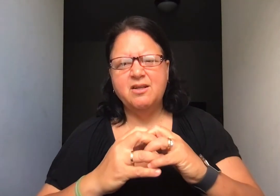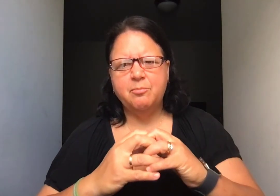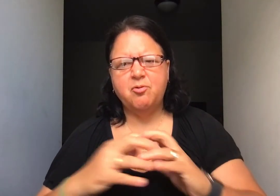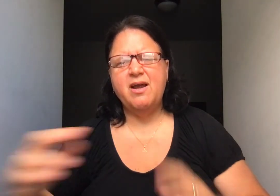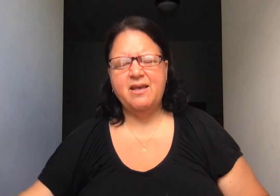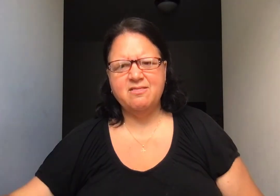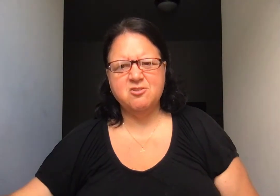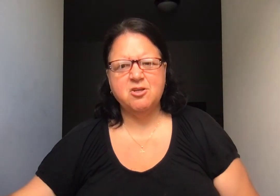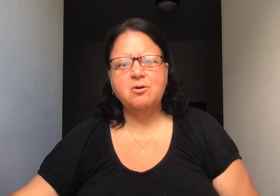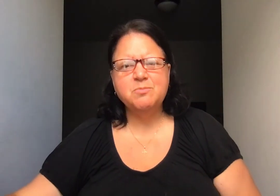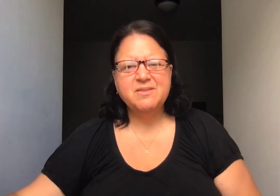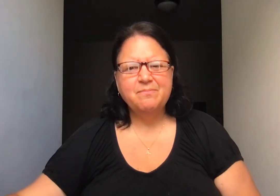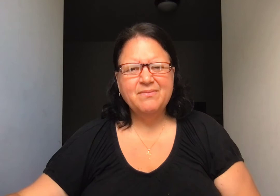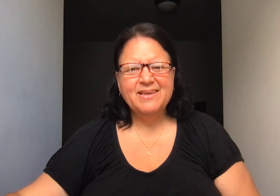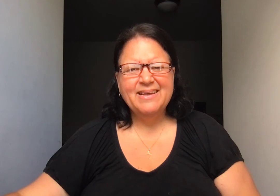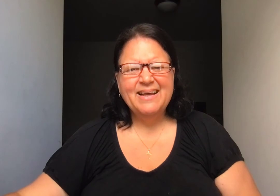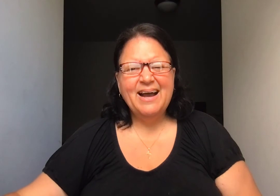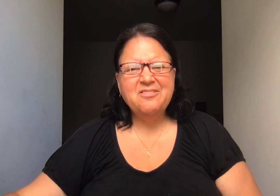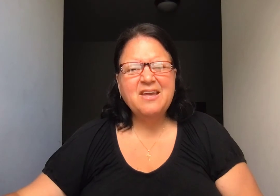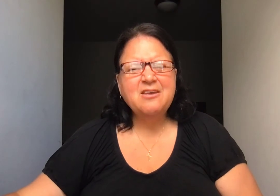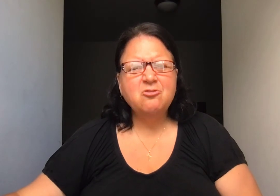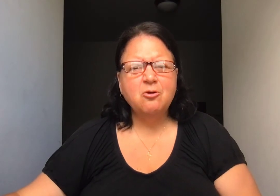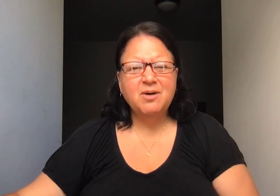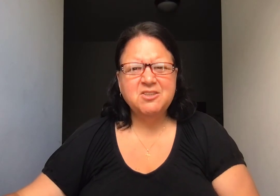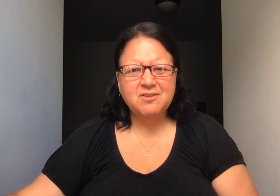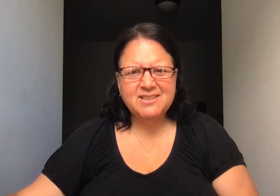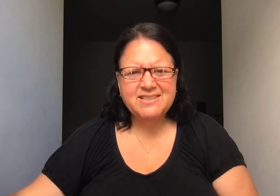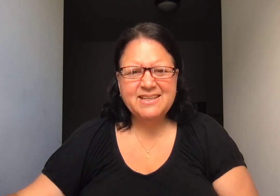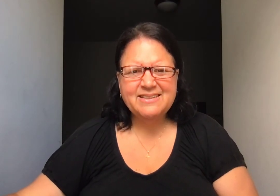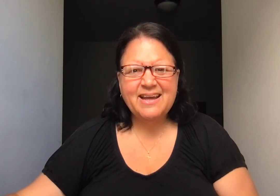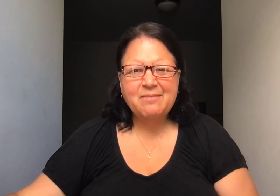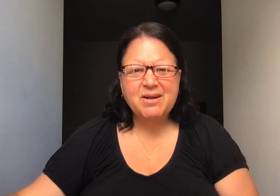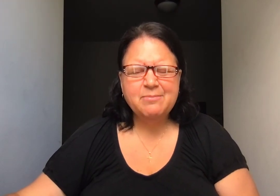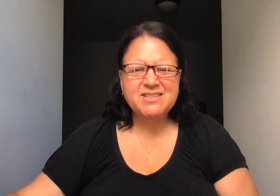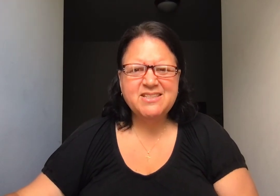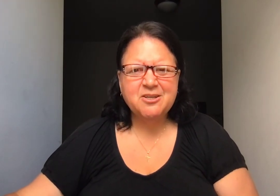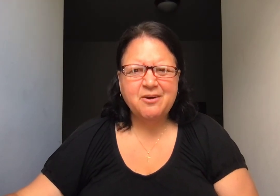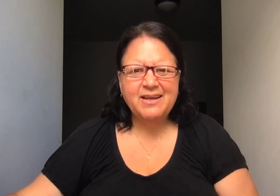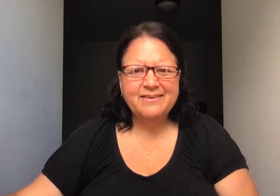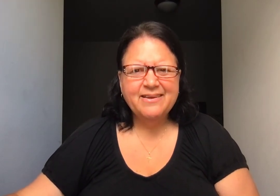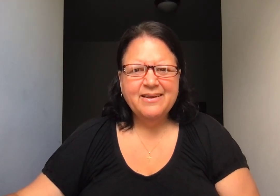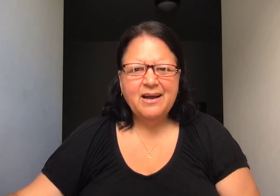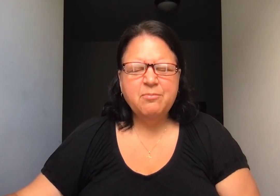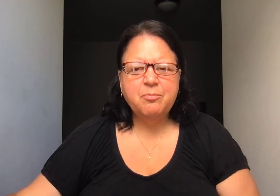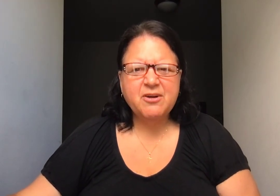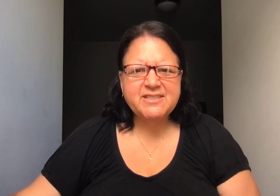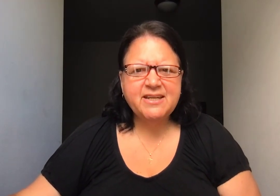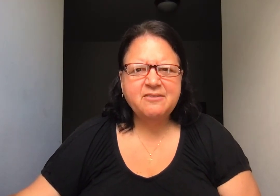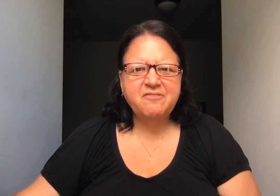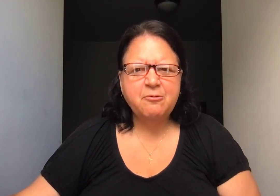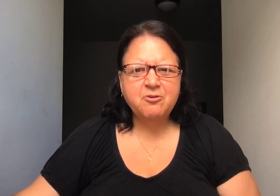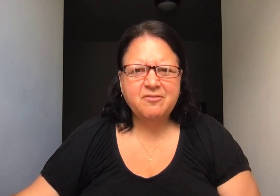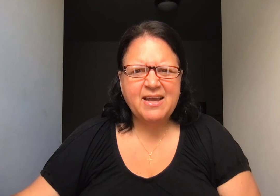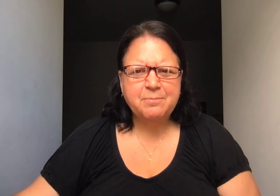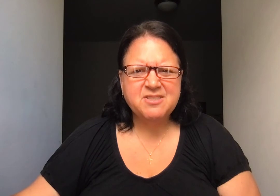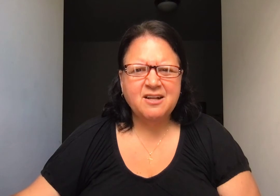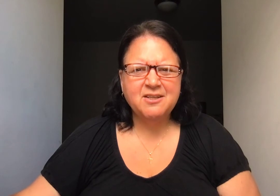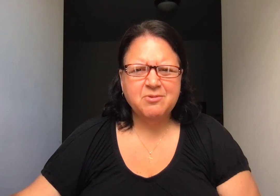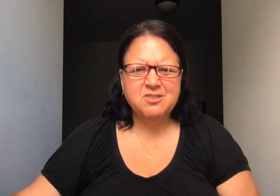to pray the Psalms. I thank you so much for listening today. My name is Lisa Great. I'm the president and founder of the Apostolic Resource